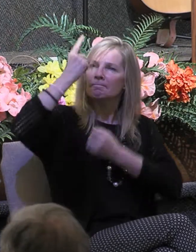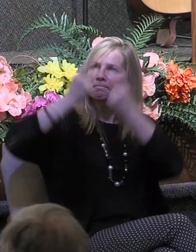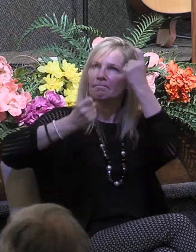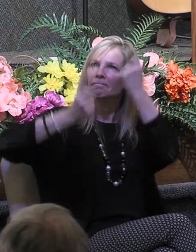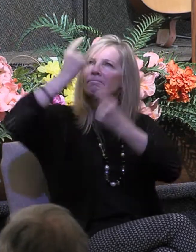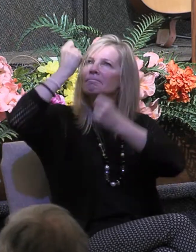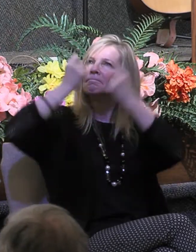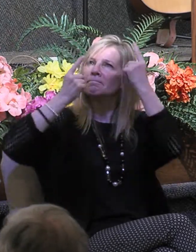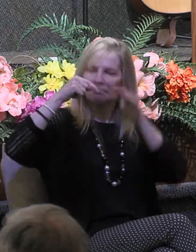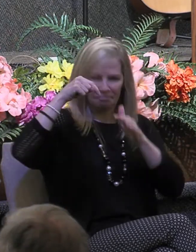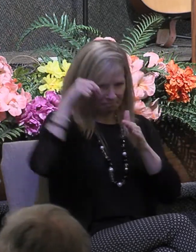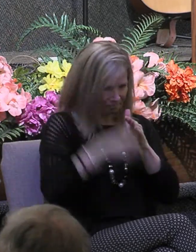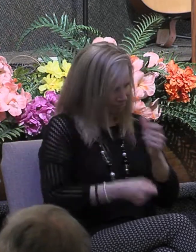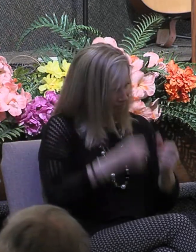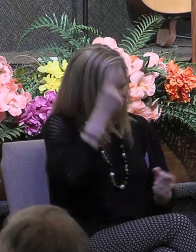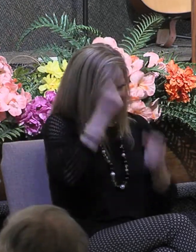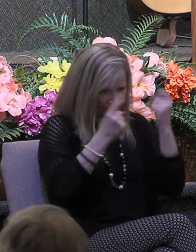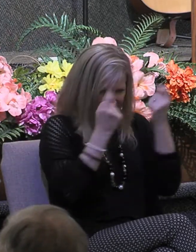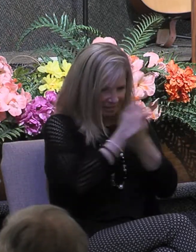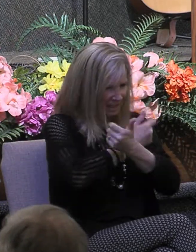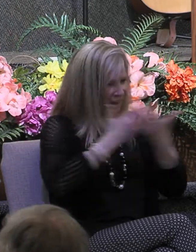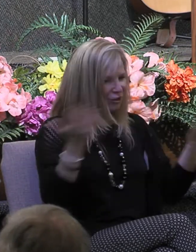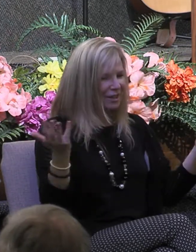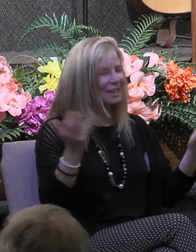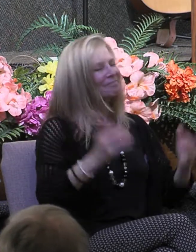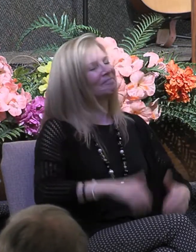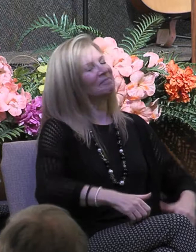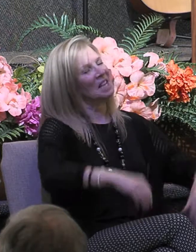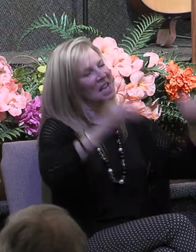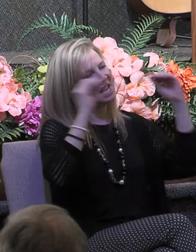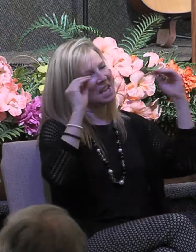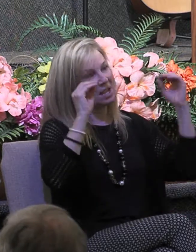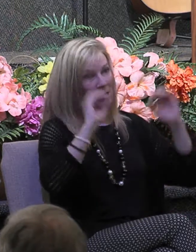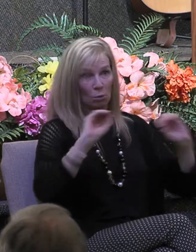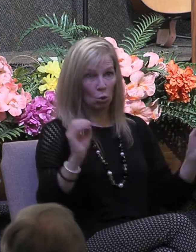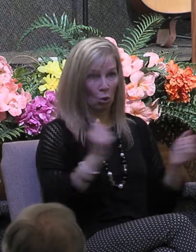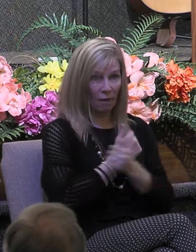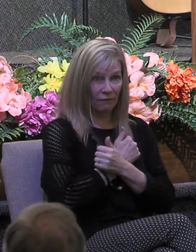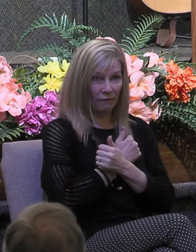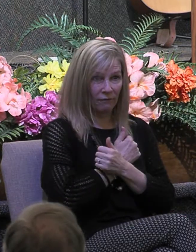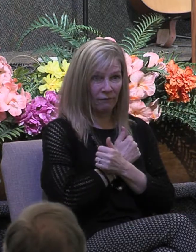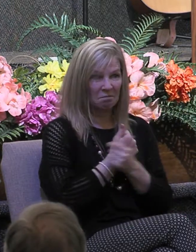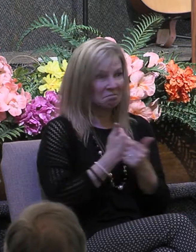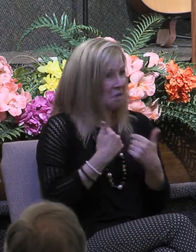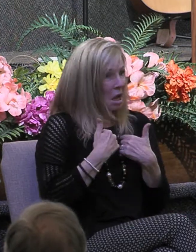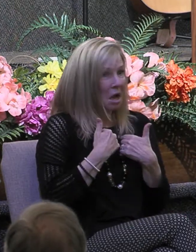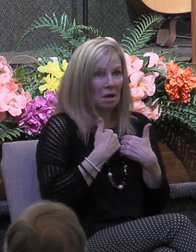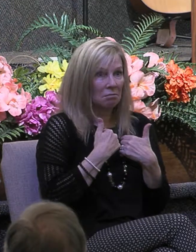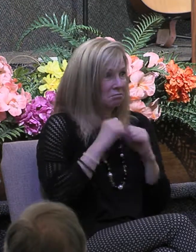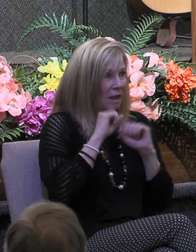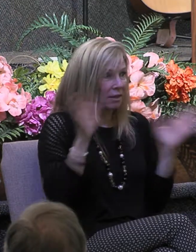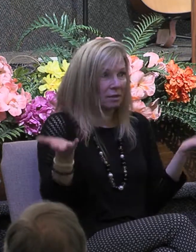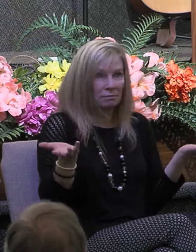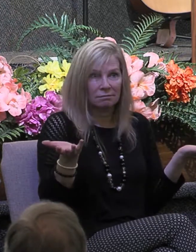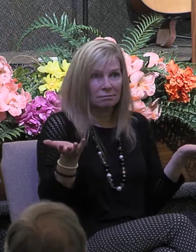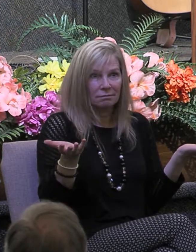and possess all biblical knowledge but do not have love I am nothing he said